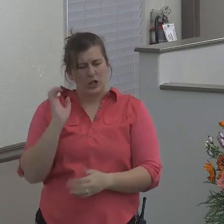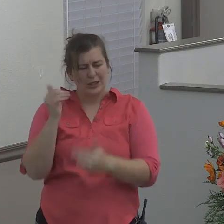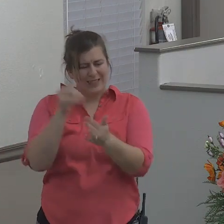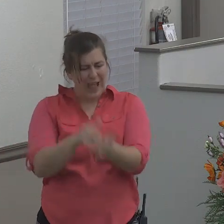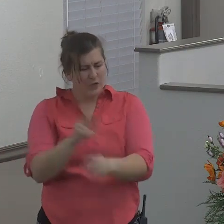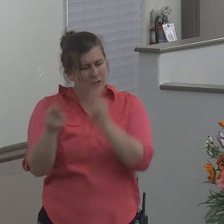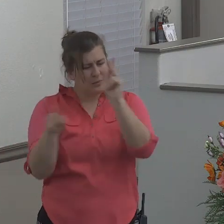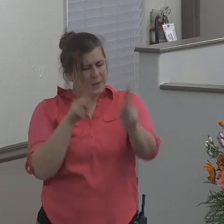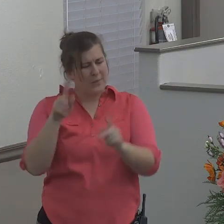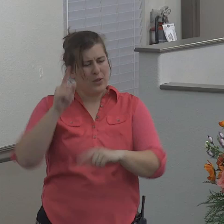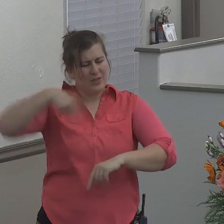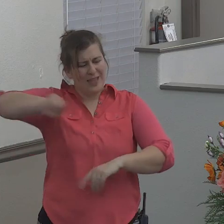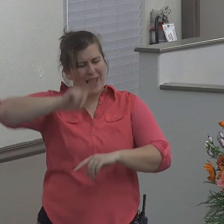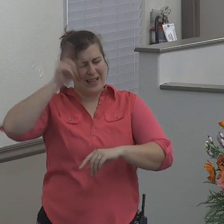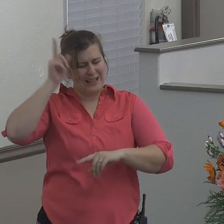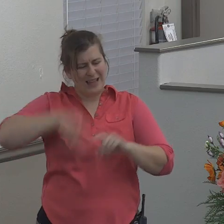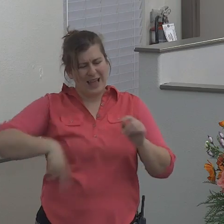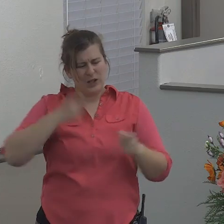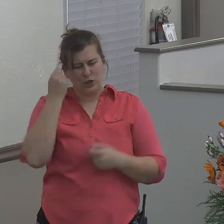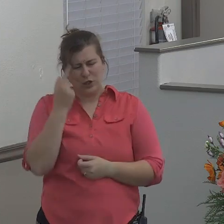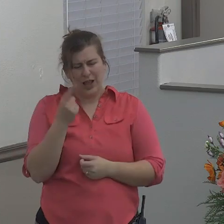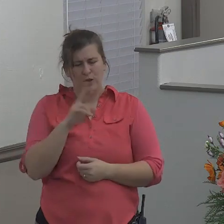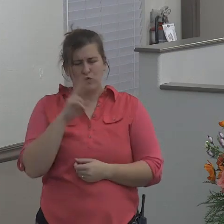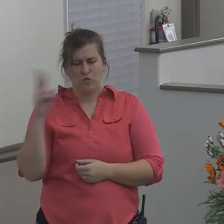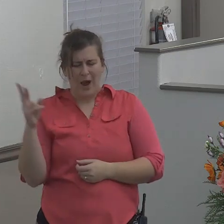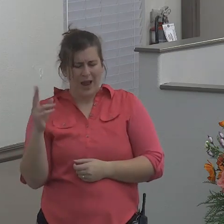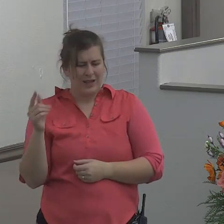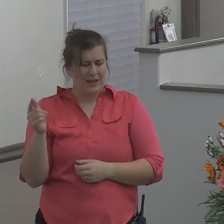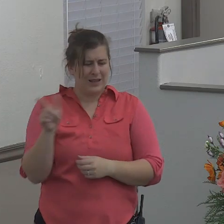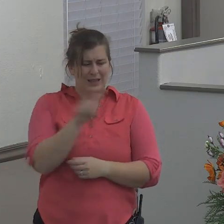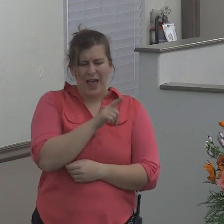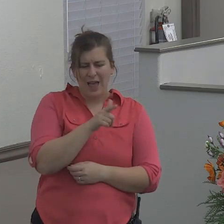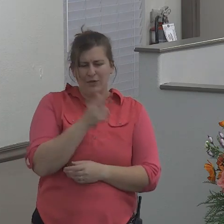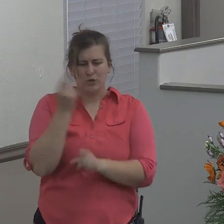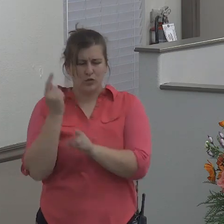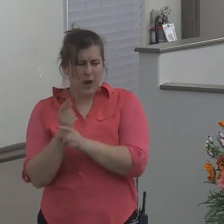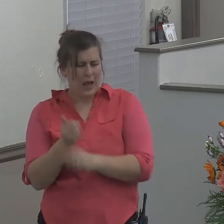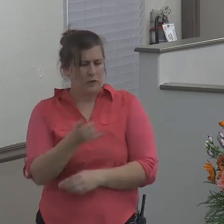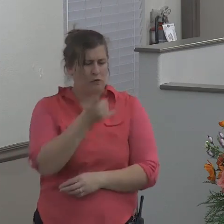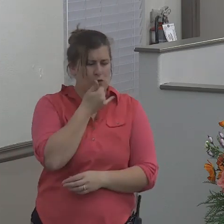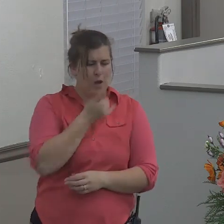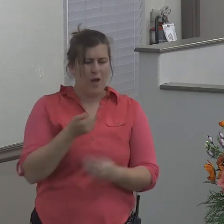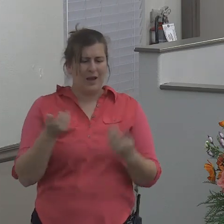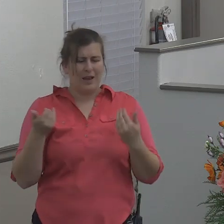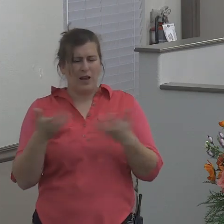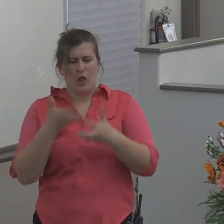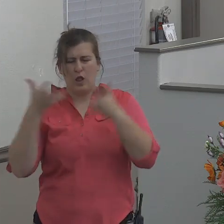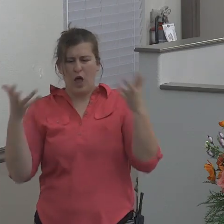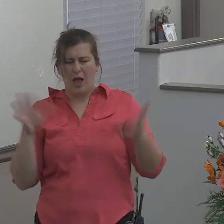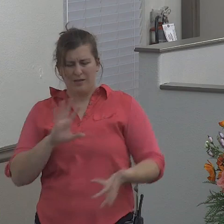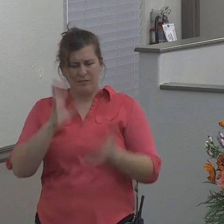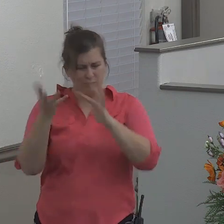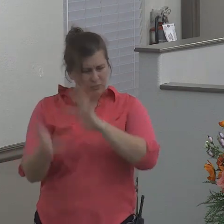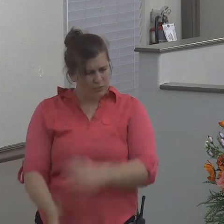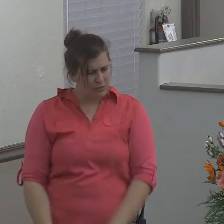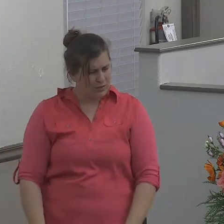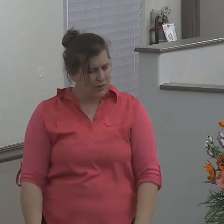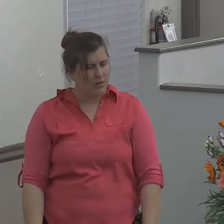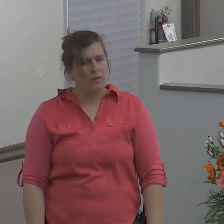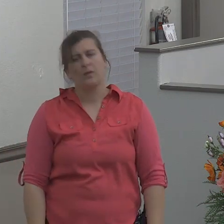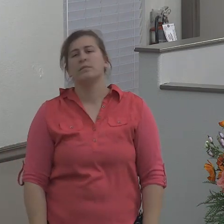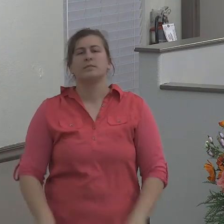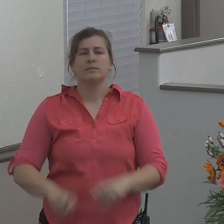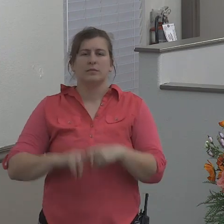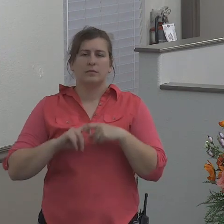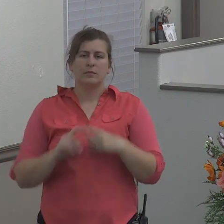cannot discern between their right hand and their left hand and also much cattle God is now going to move